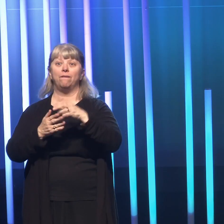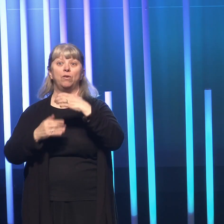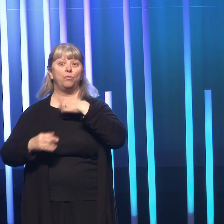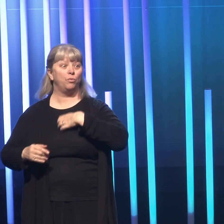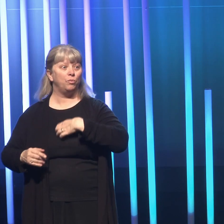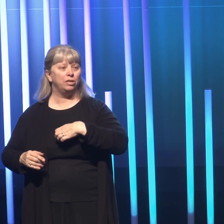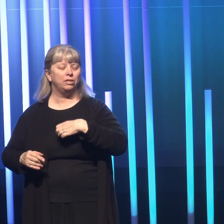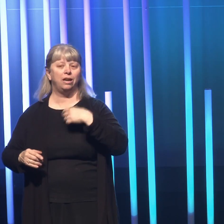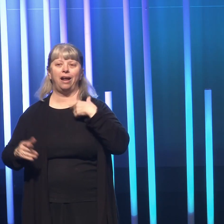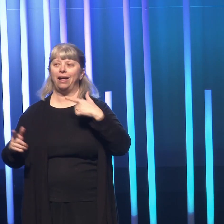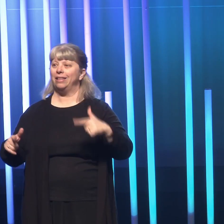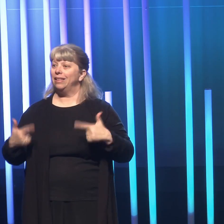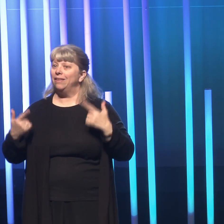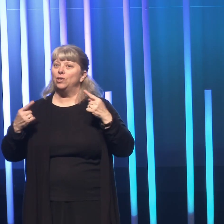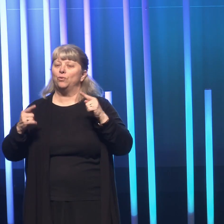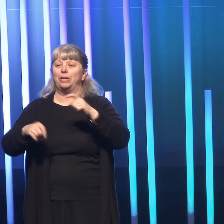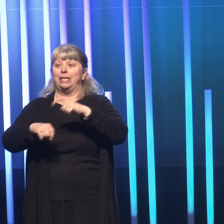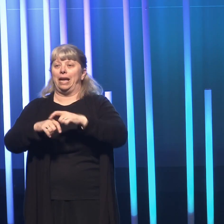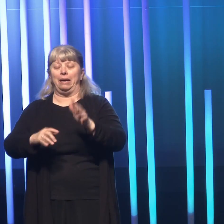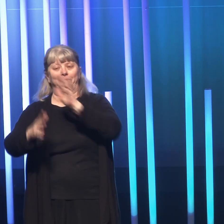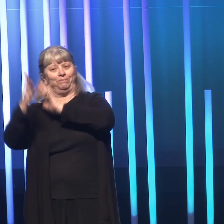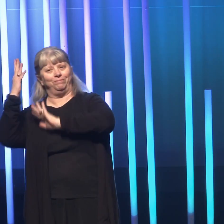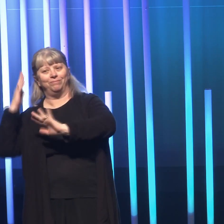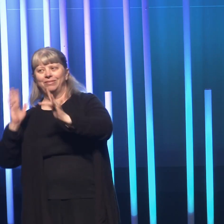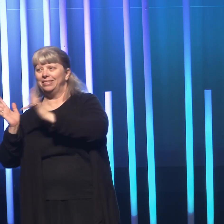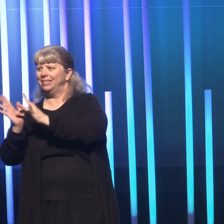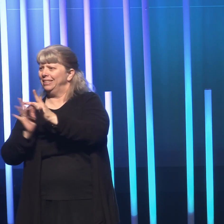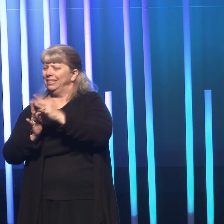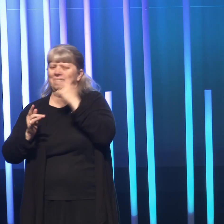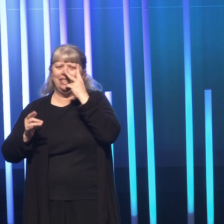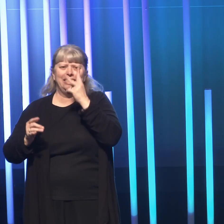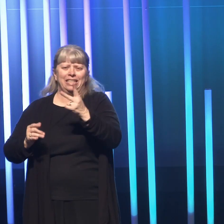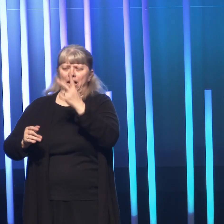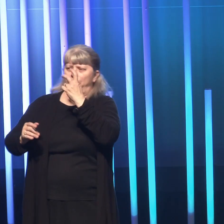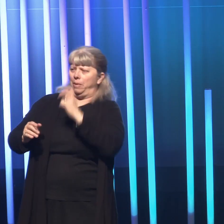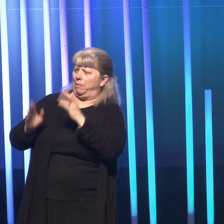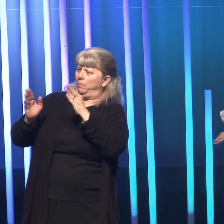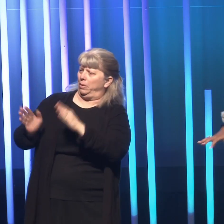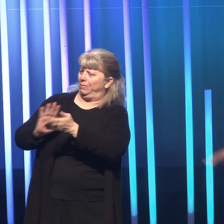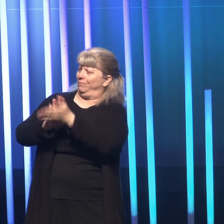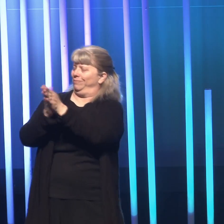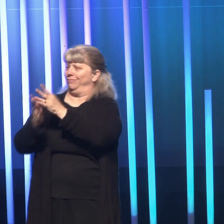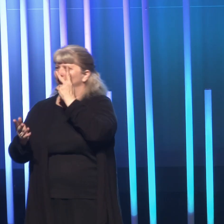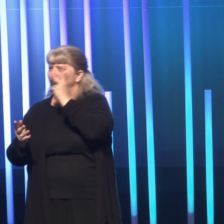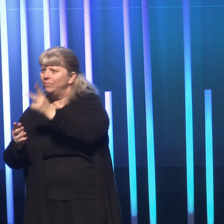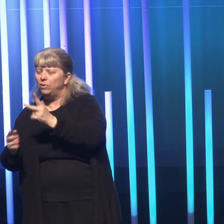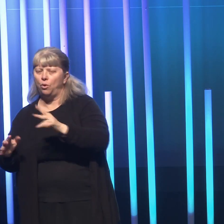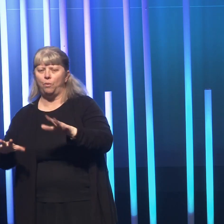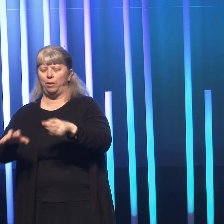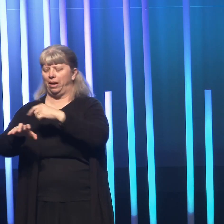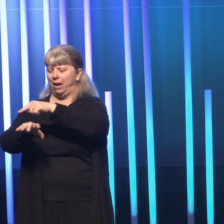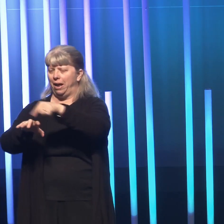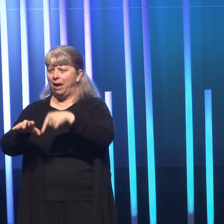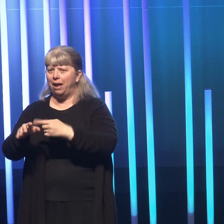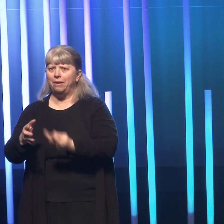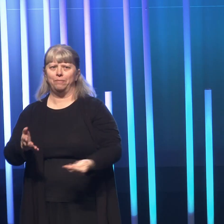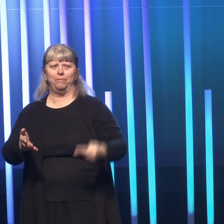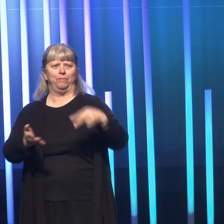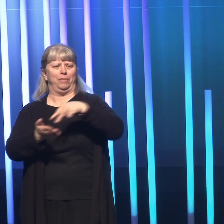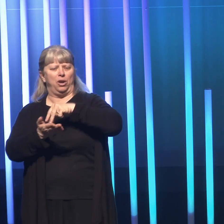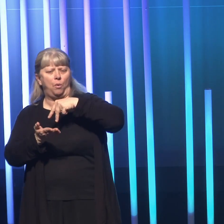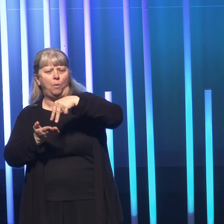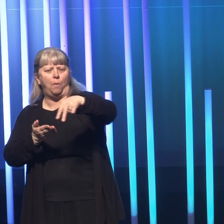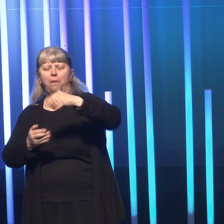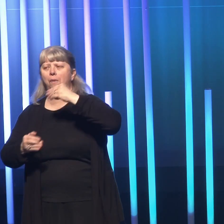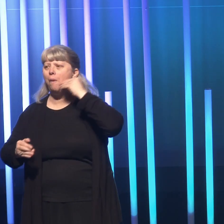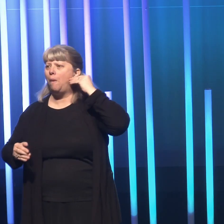that I lived during the time of Jesus, right? So that I could see a blind person gain sight or a paralyzed man, get up, pick up his mat and walk